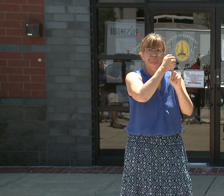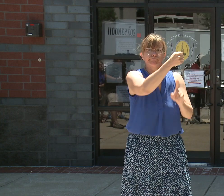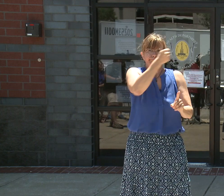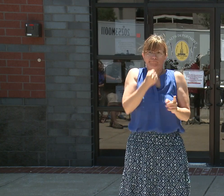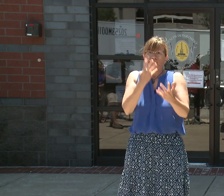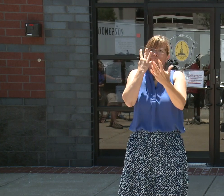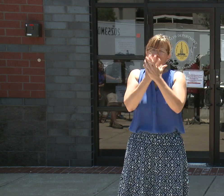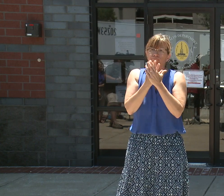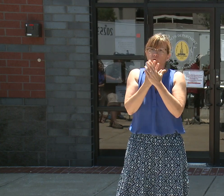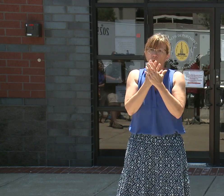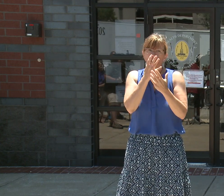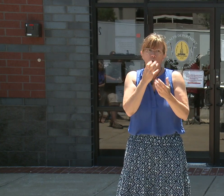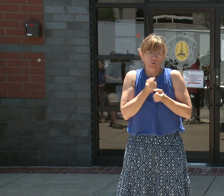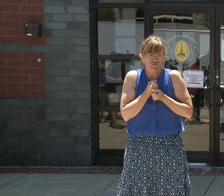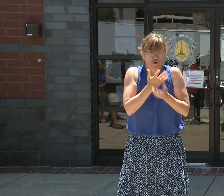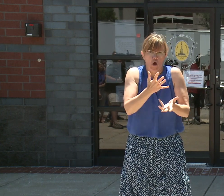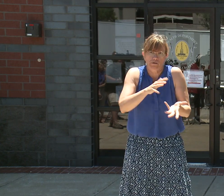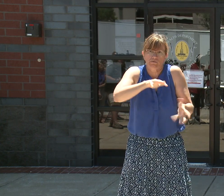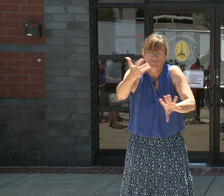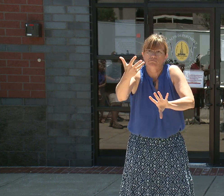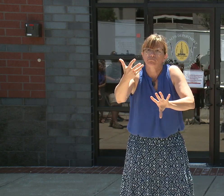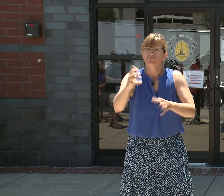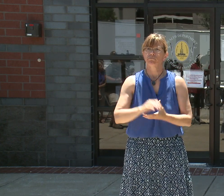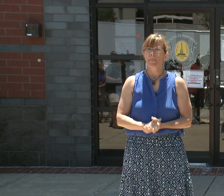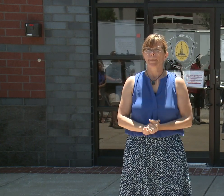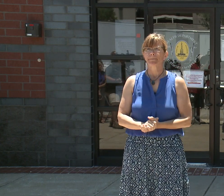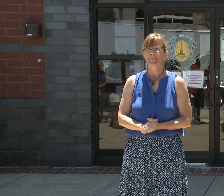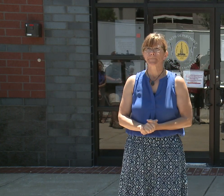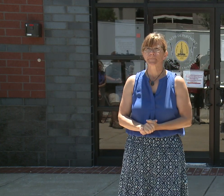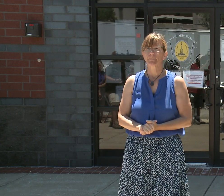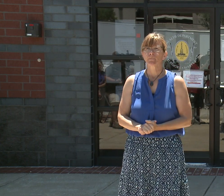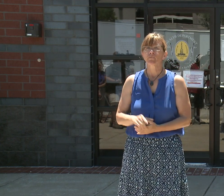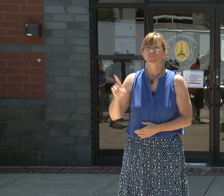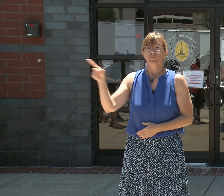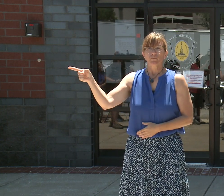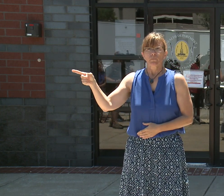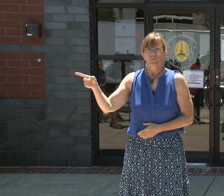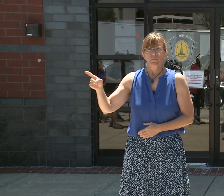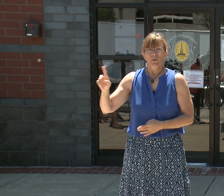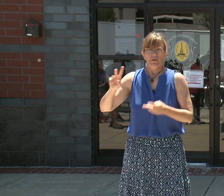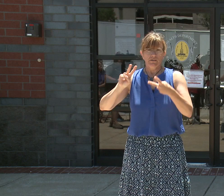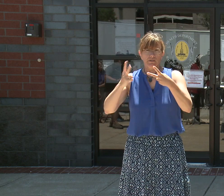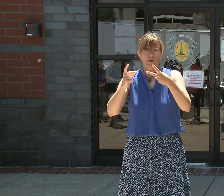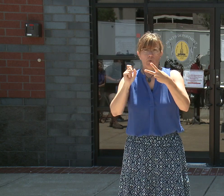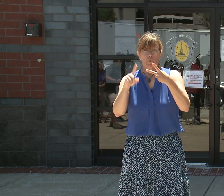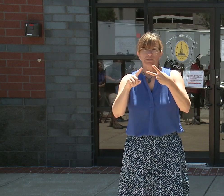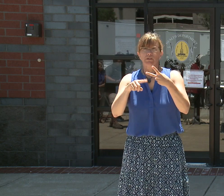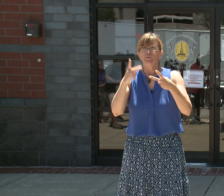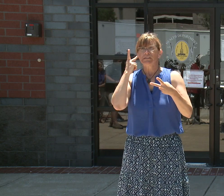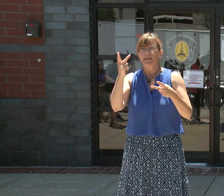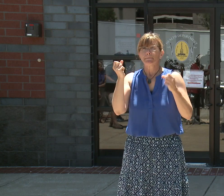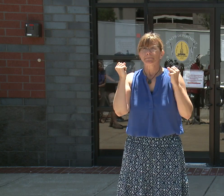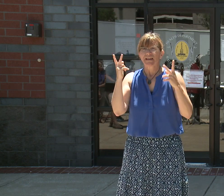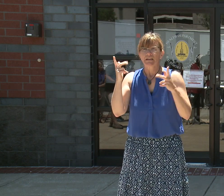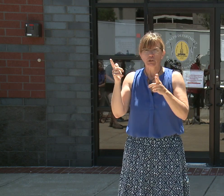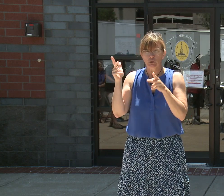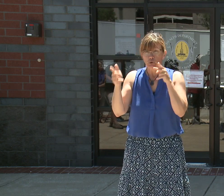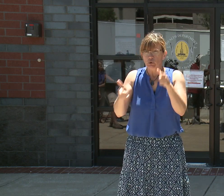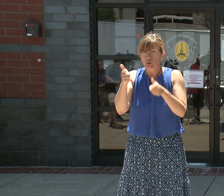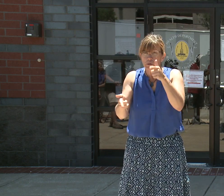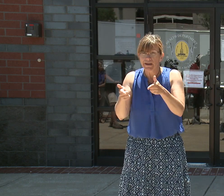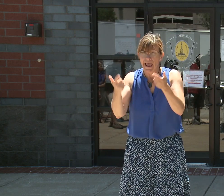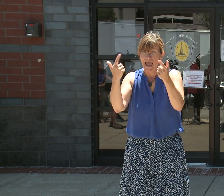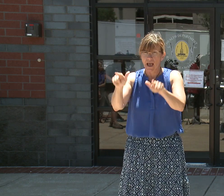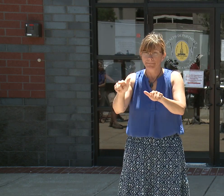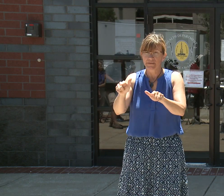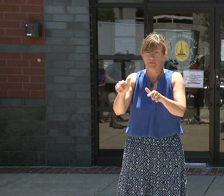just for Police Commissioner Michael Harrison, we're seeing some of these shootings happen in the 11 o'clock hour to about 3 a.m. Can you talk about